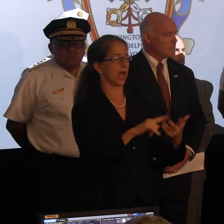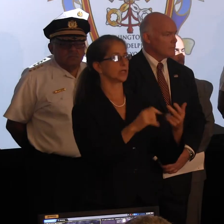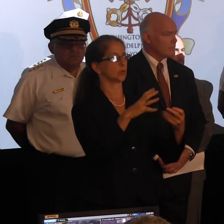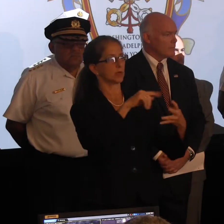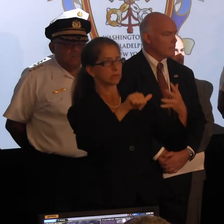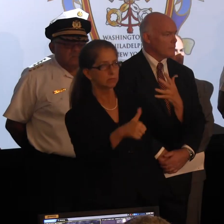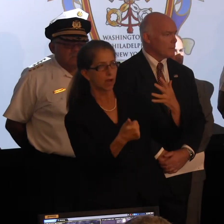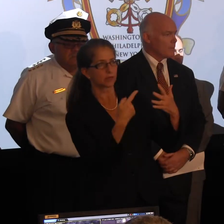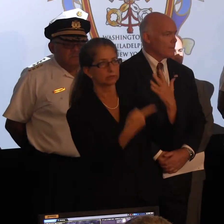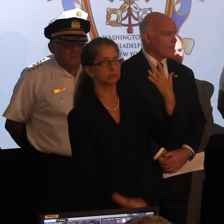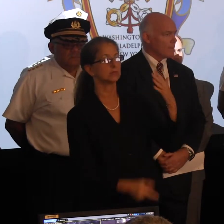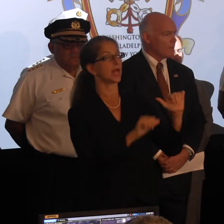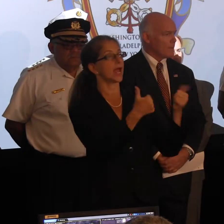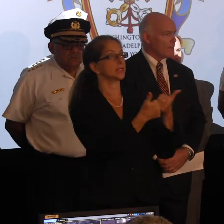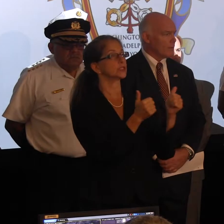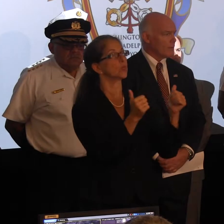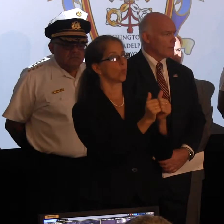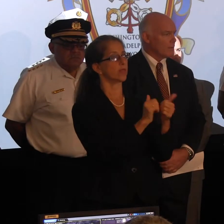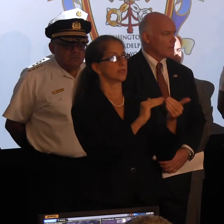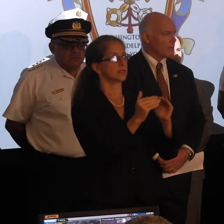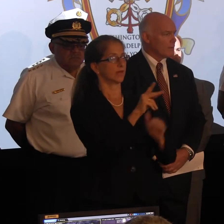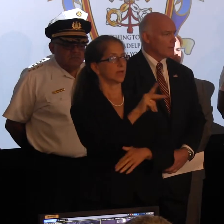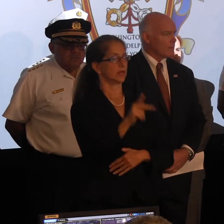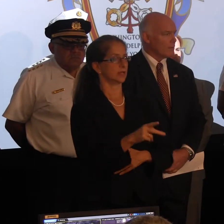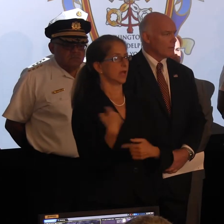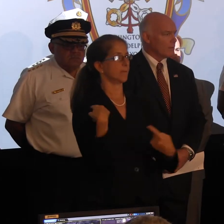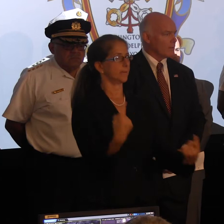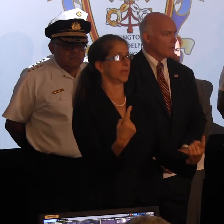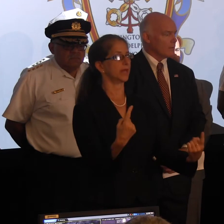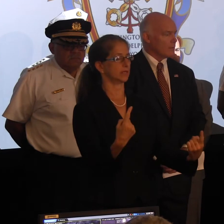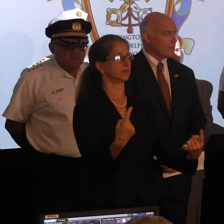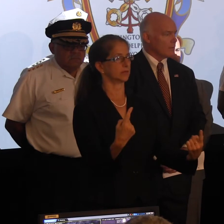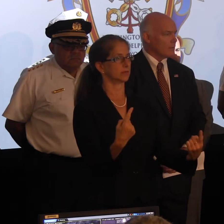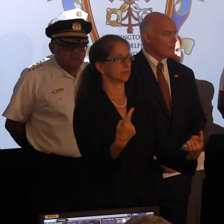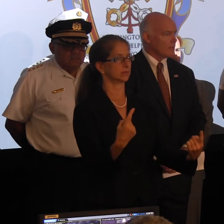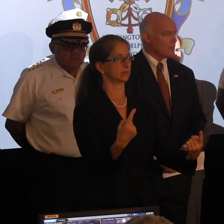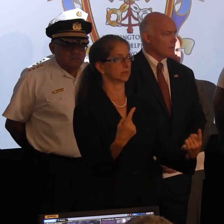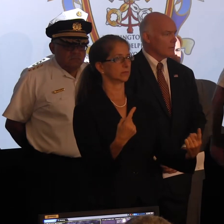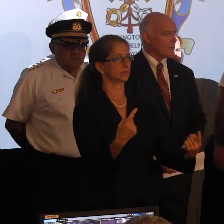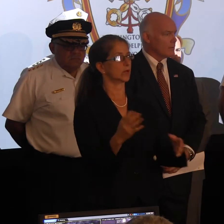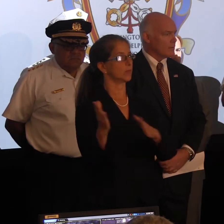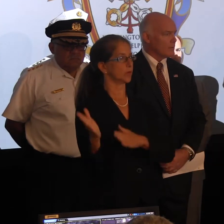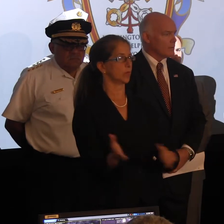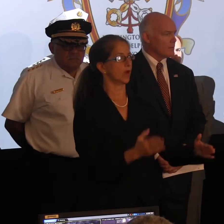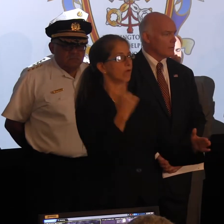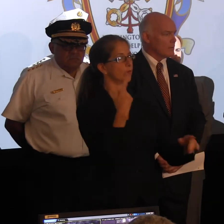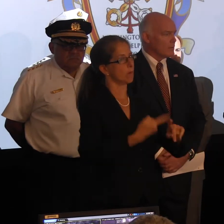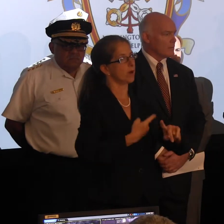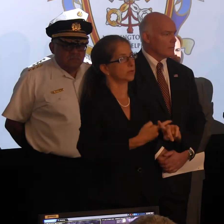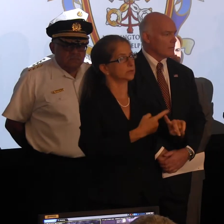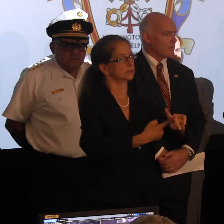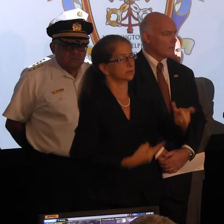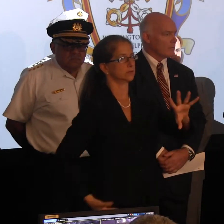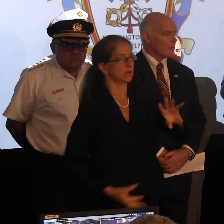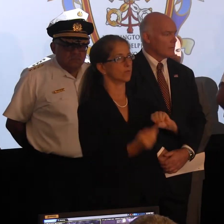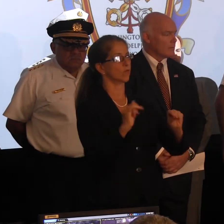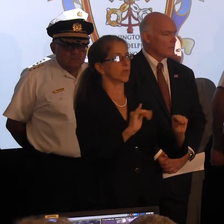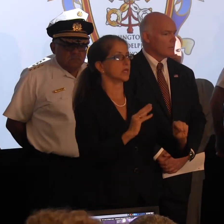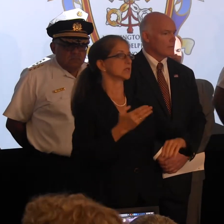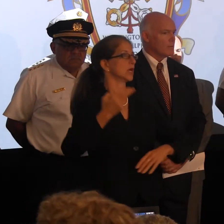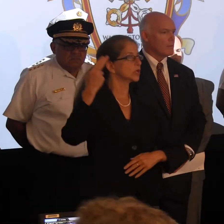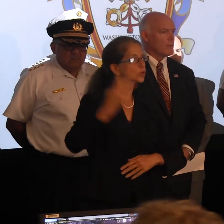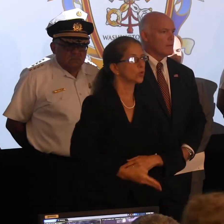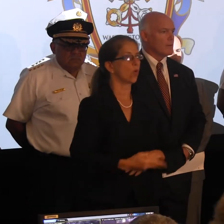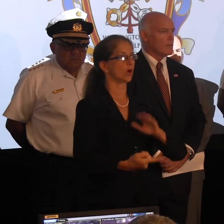many other agencies along with the City of Philadelphia have been in preparations for months for this historic